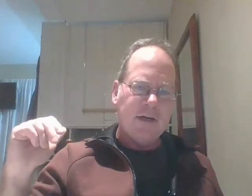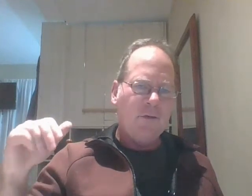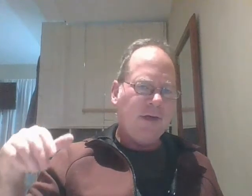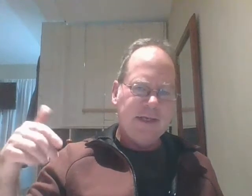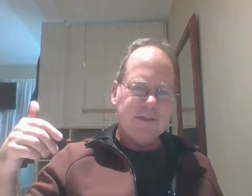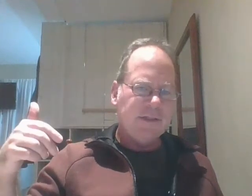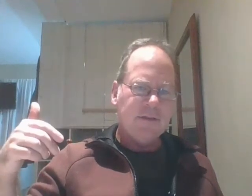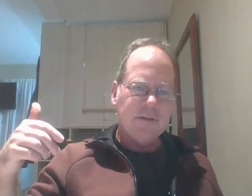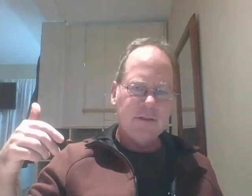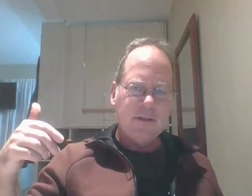or asia